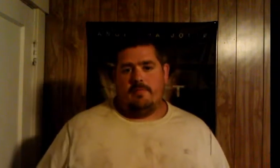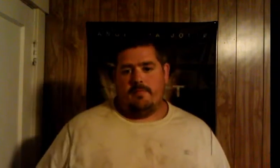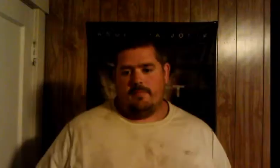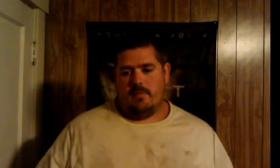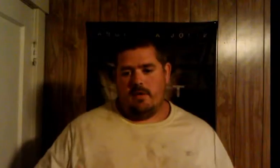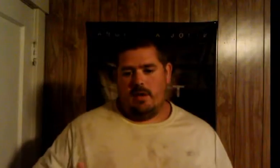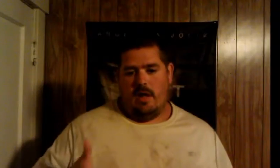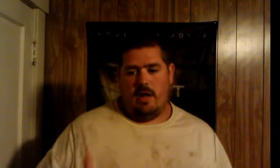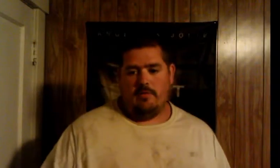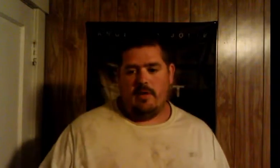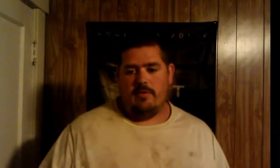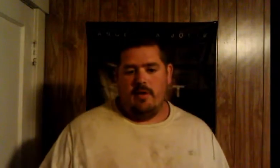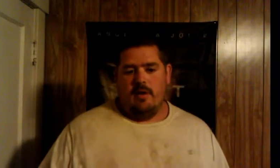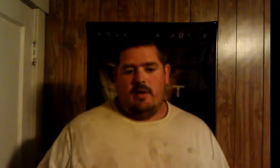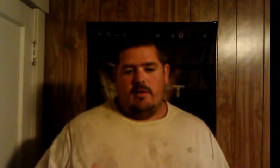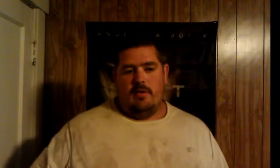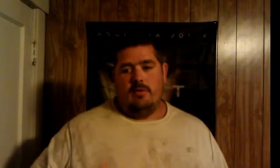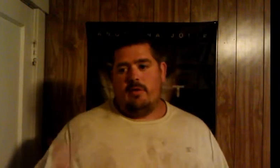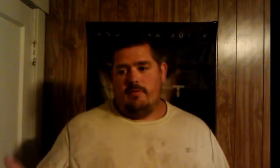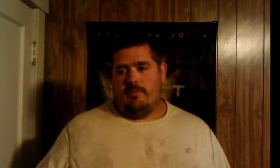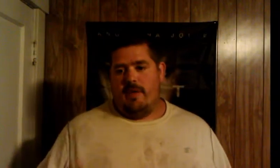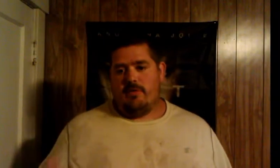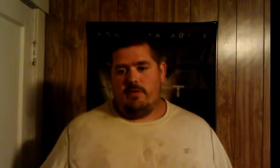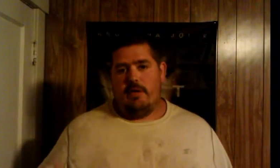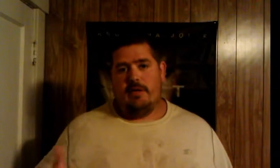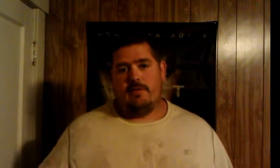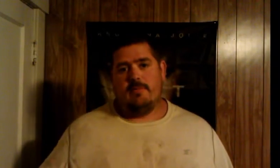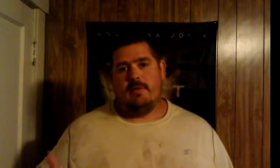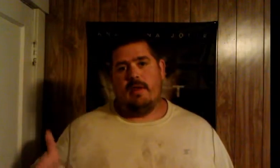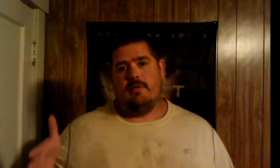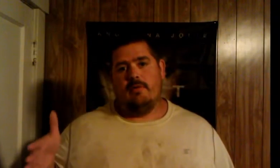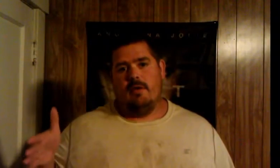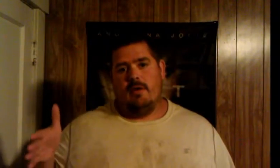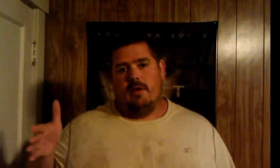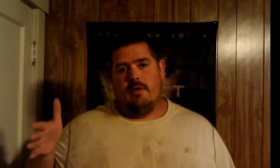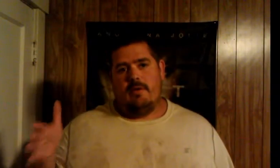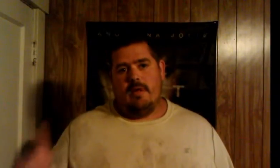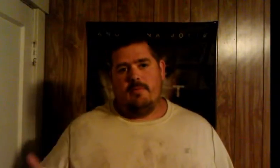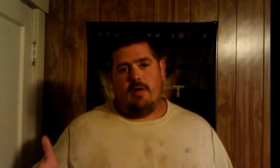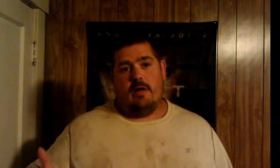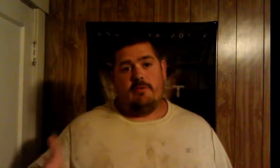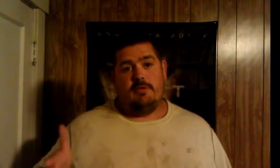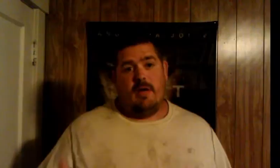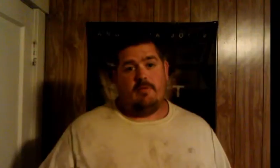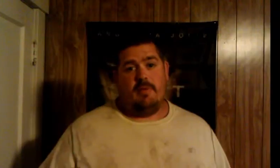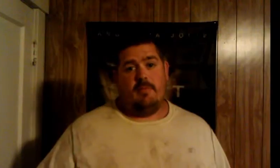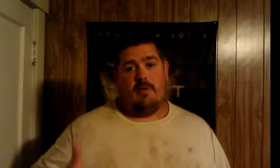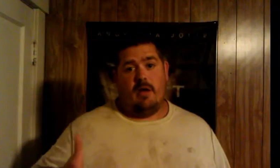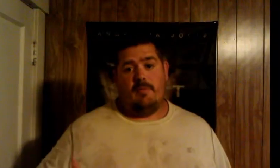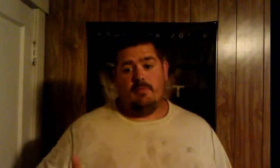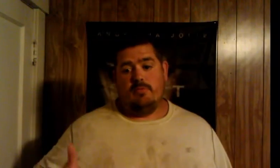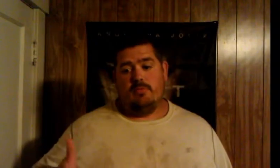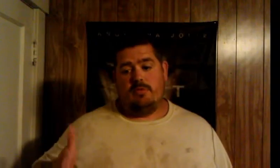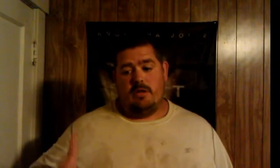he was portraying that he did and all that stuff you know he did clue into the from that story he did something that